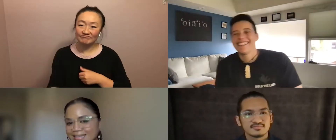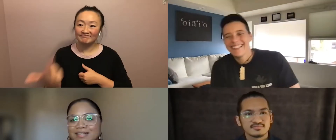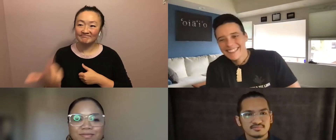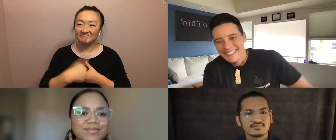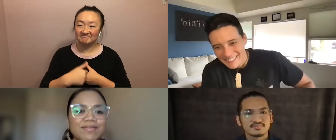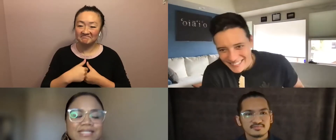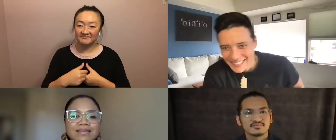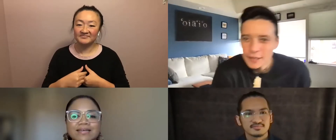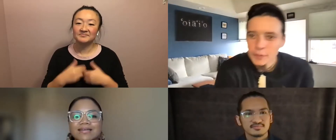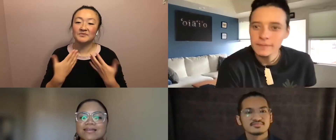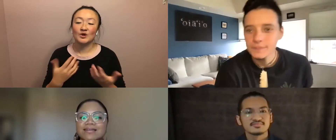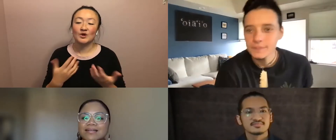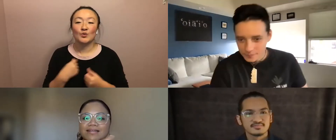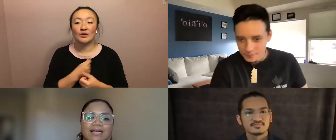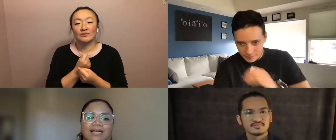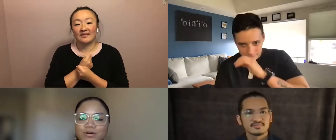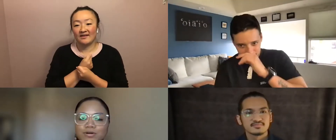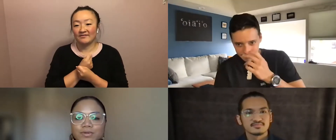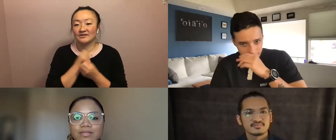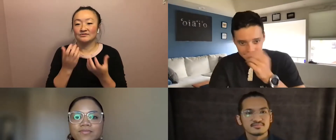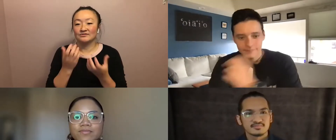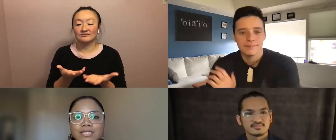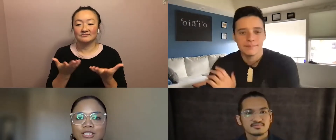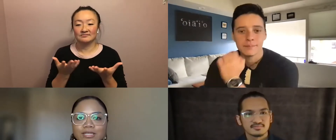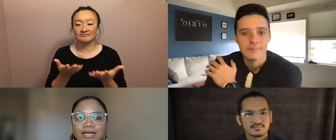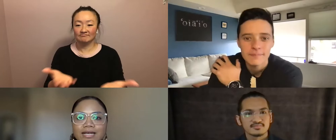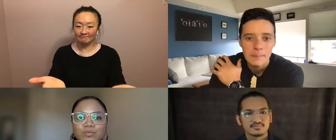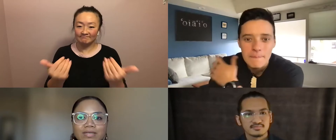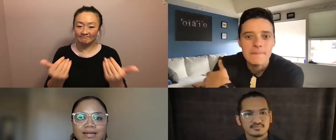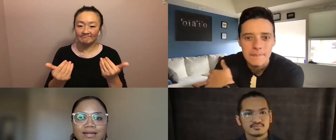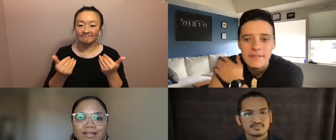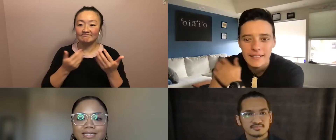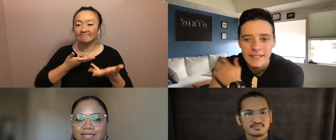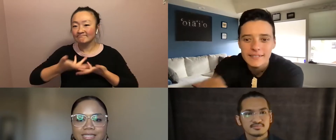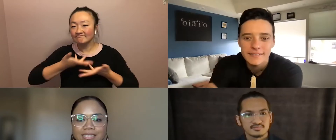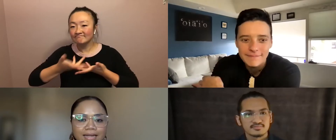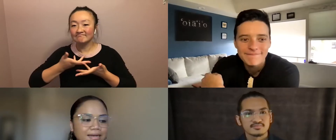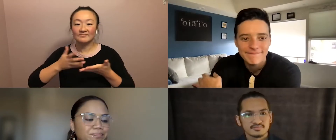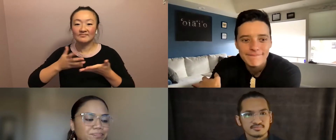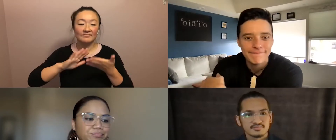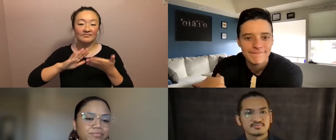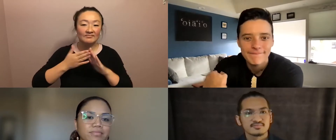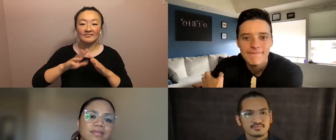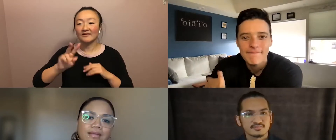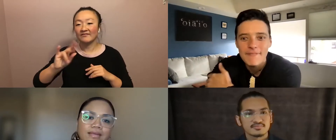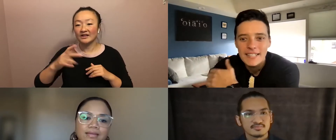So we love to tell an all with the village as we are gathered here tonight.